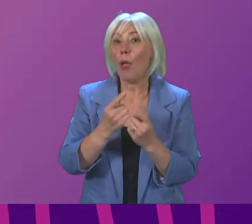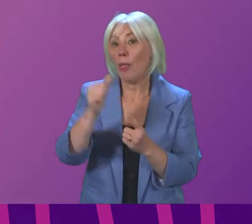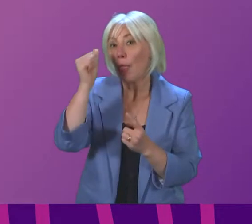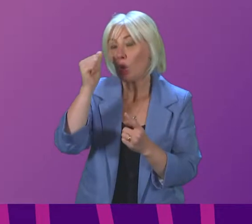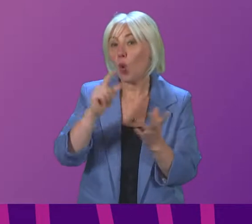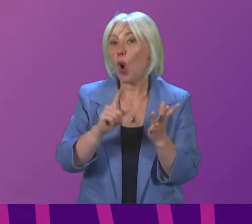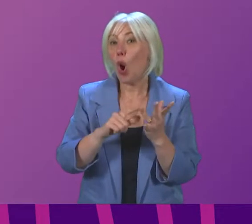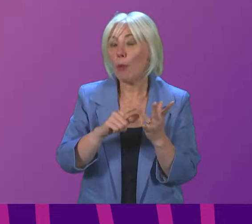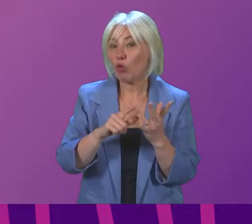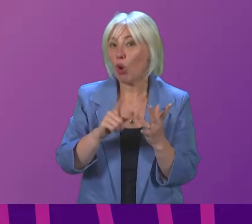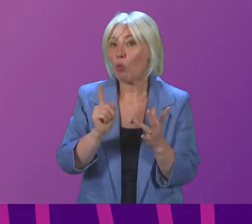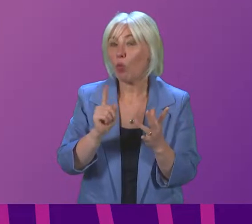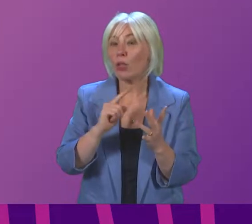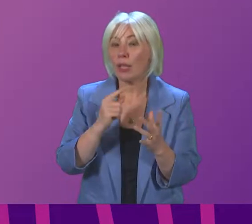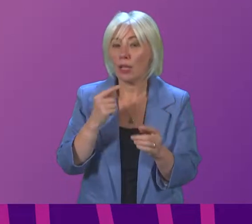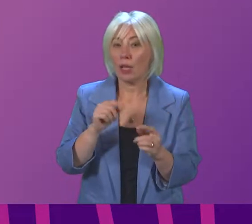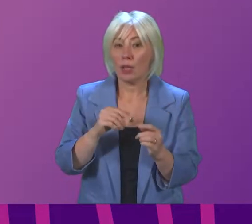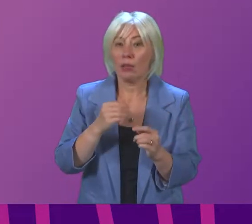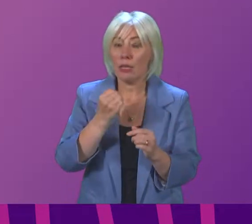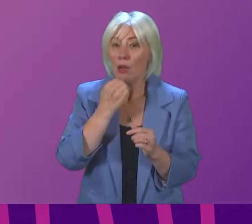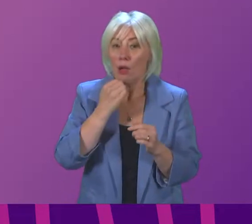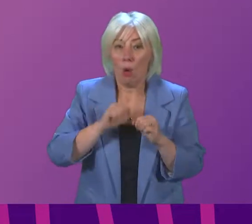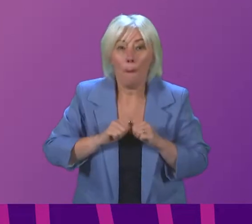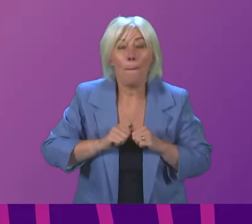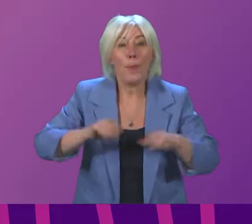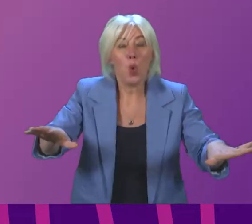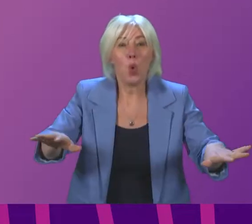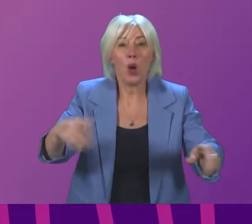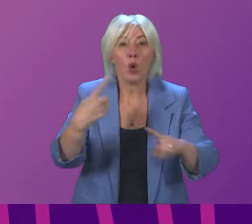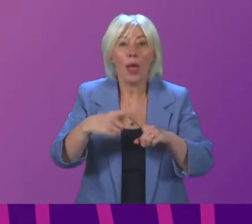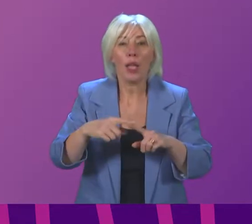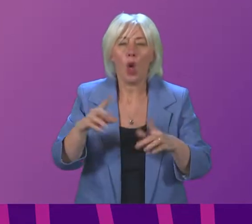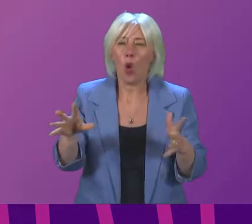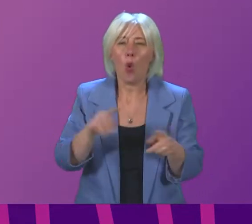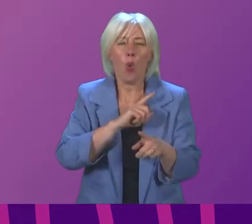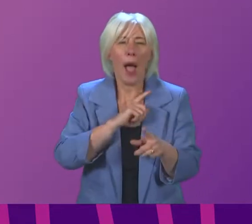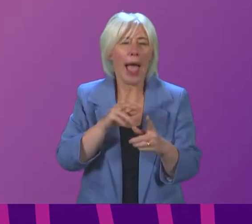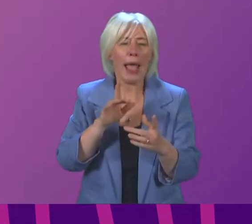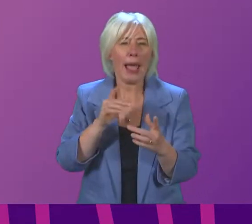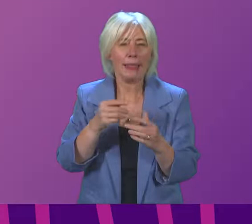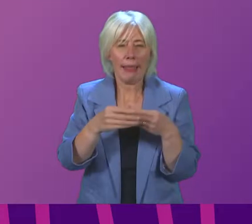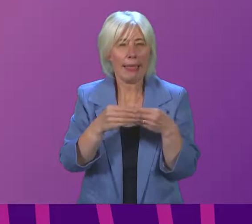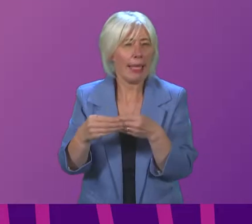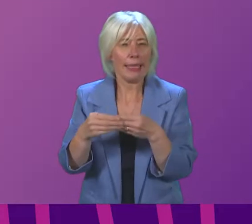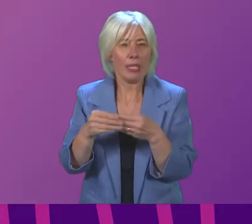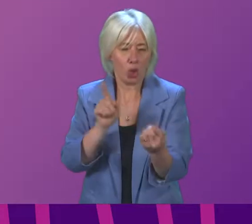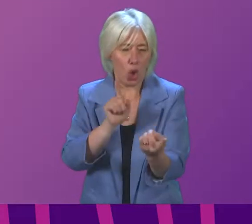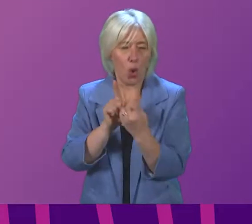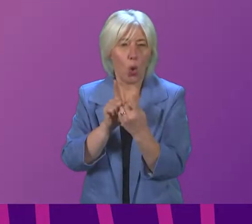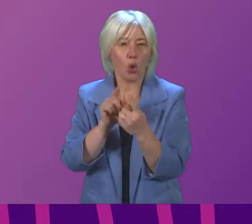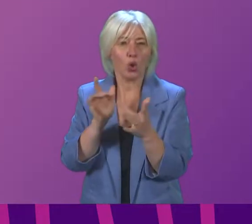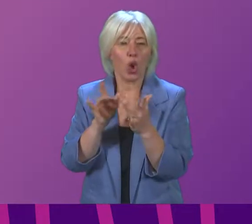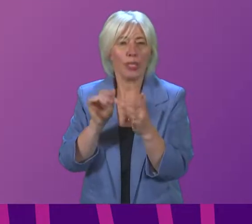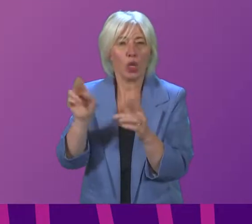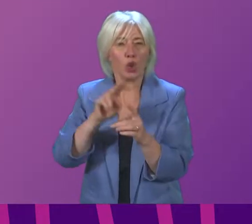is its significant increased transmissibility can I ask why the guidance for identifying close contacts in schools has not been immediately revised will